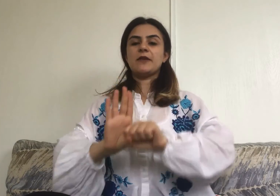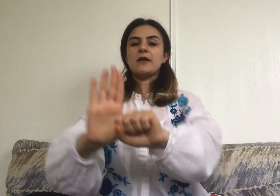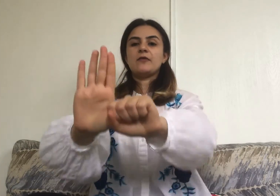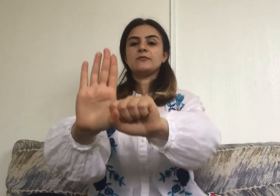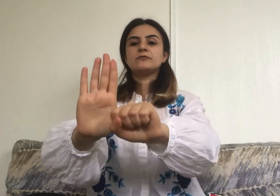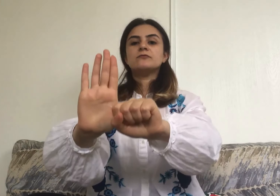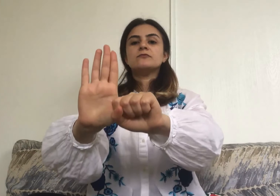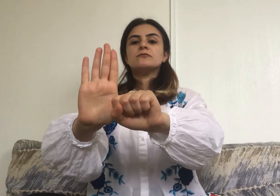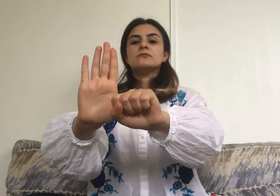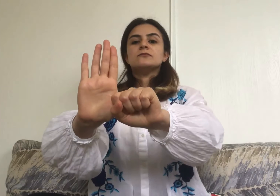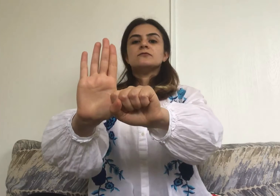the air.